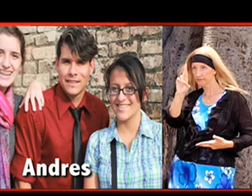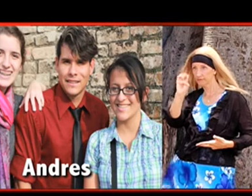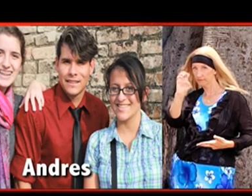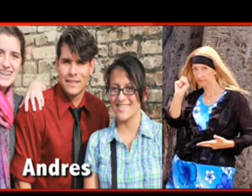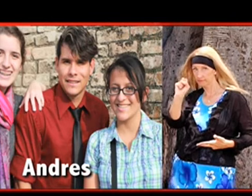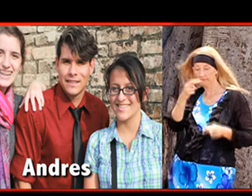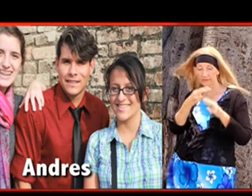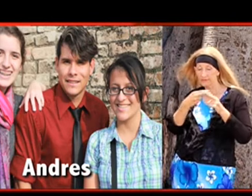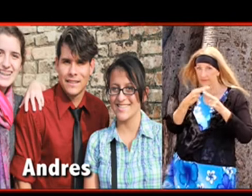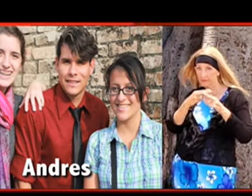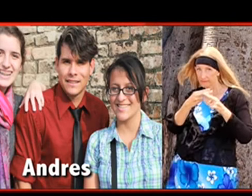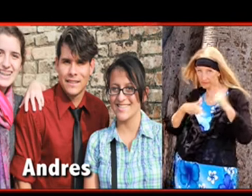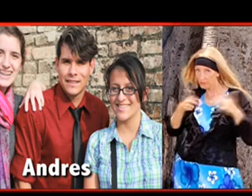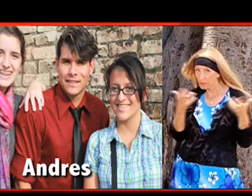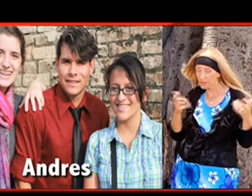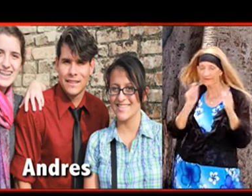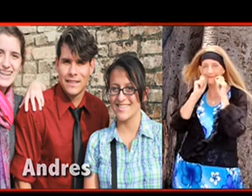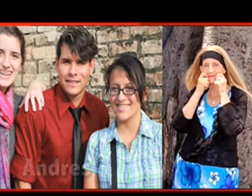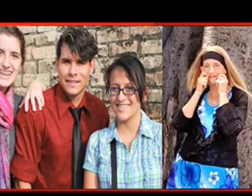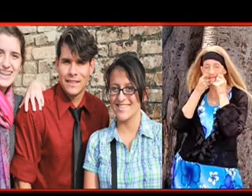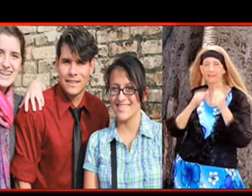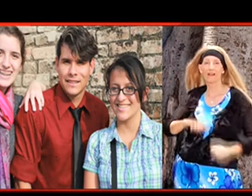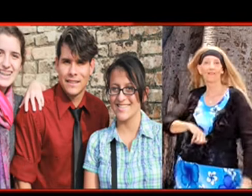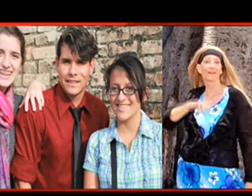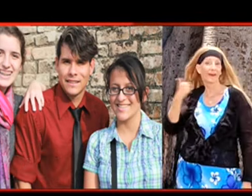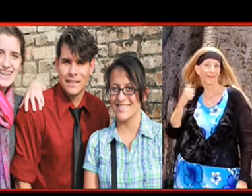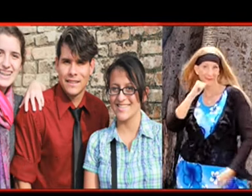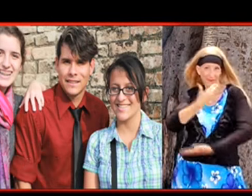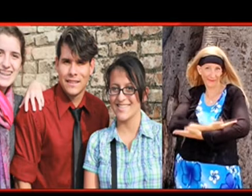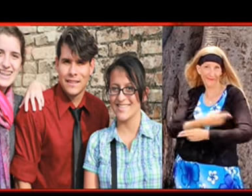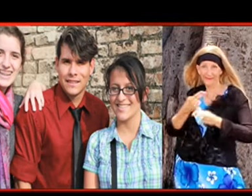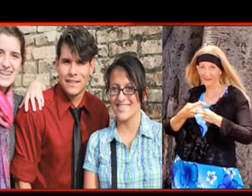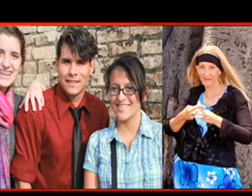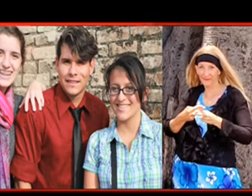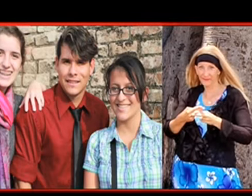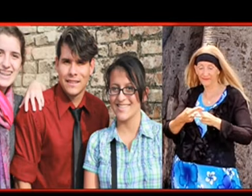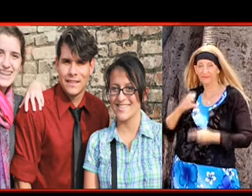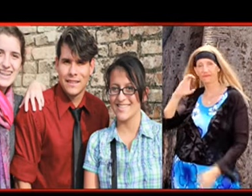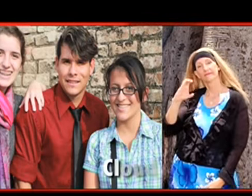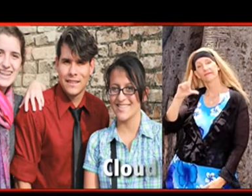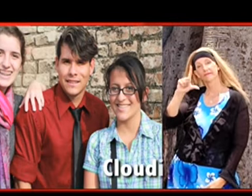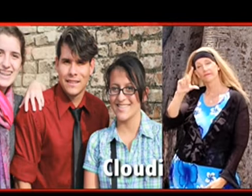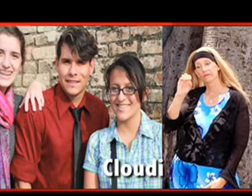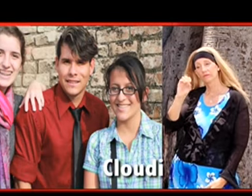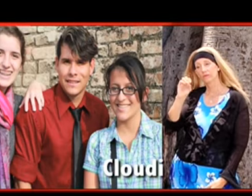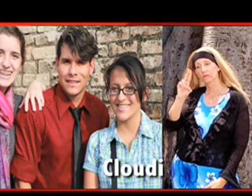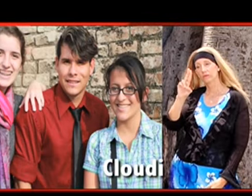Andres. And his name sign is done like this. And I have another daughter. And her name is